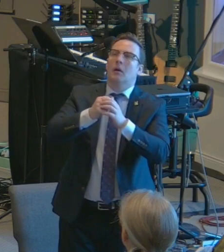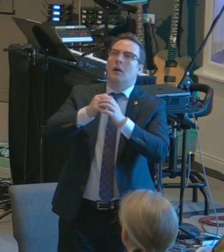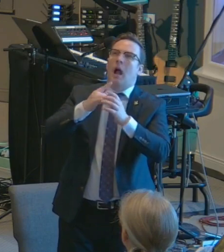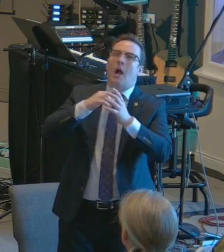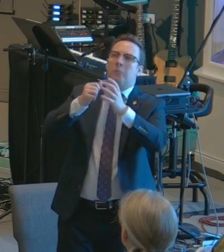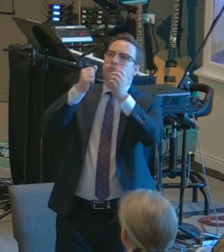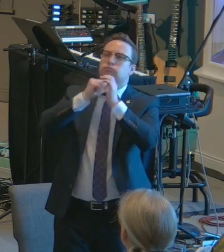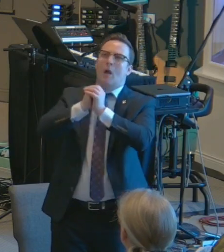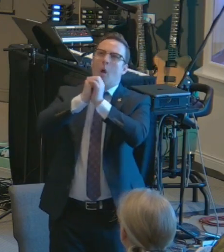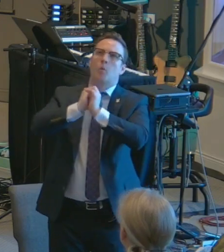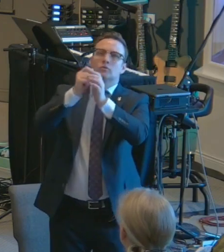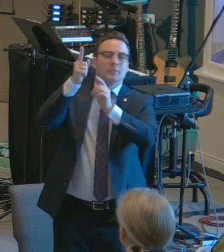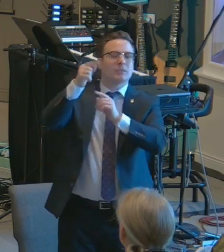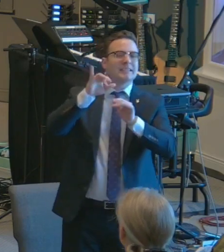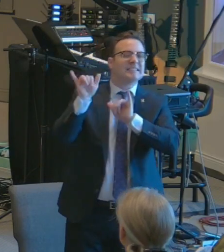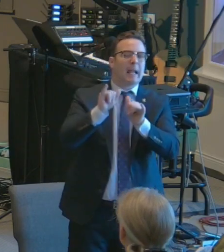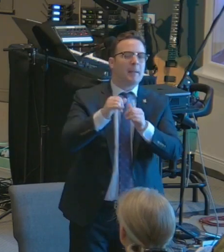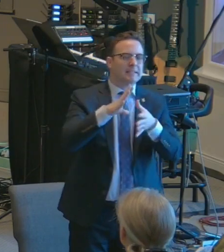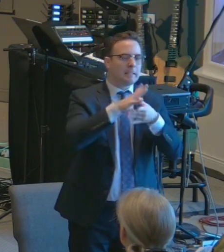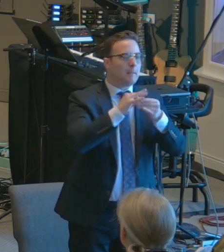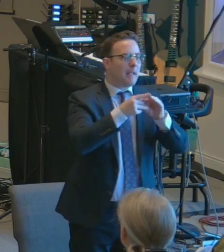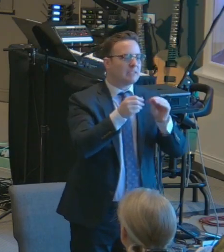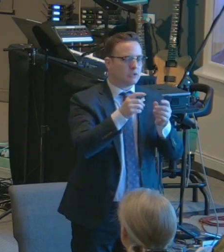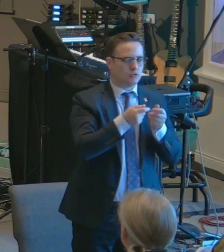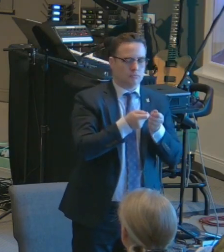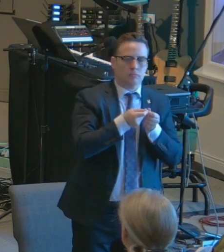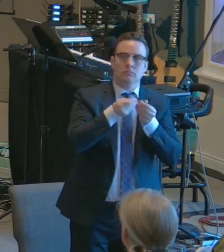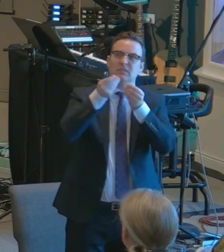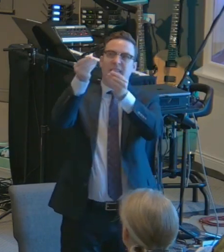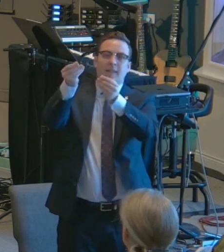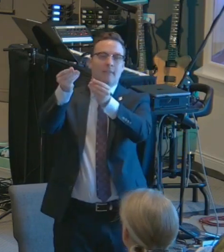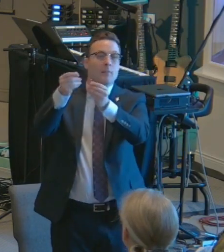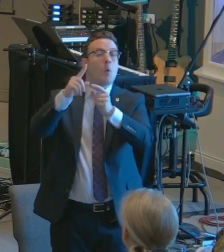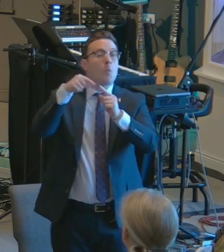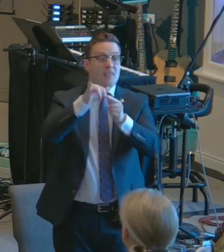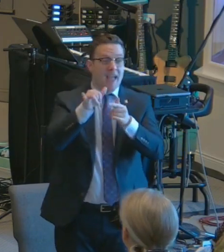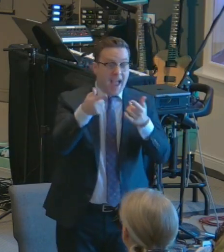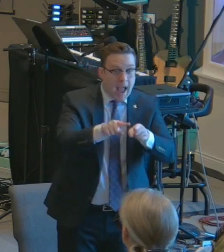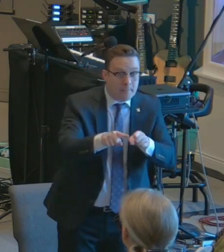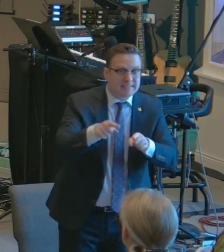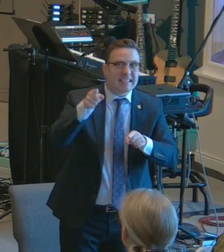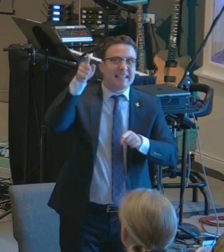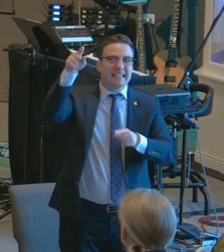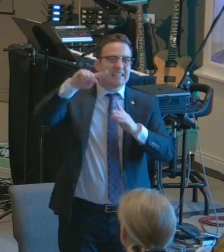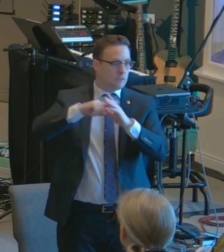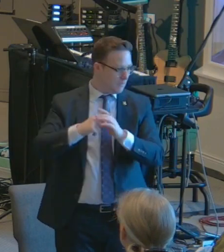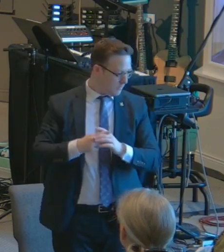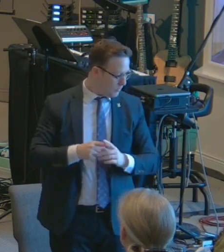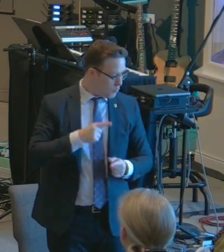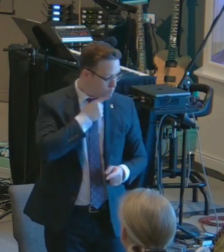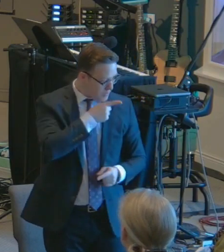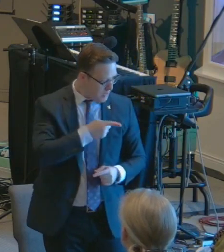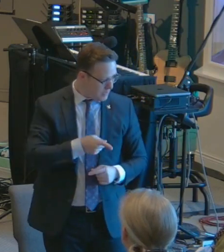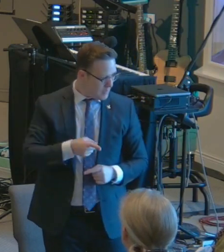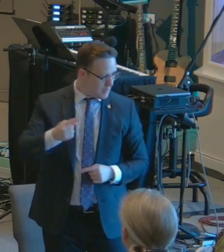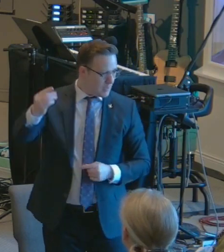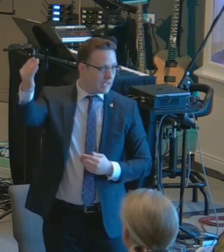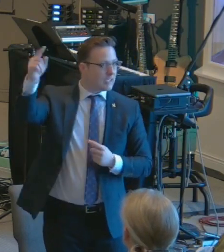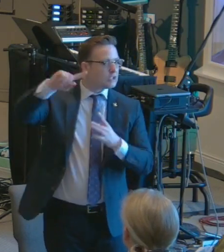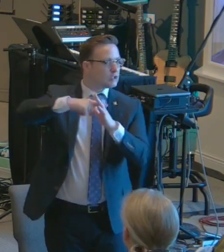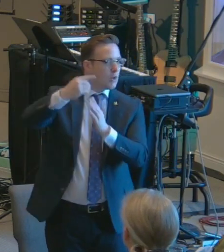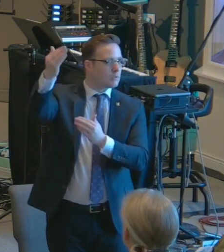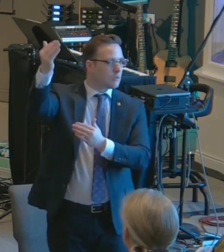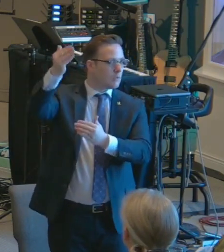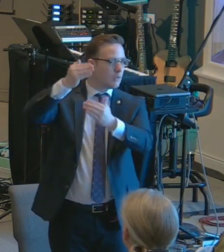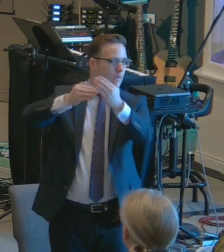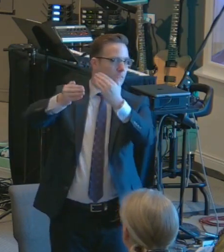be drawn close to us, and when he comes close, he begins to speak to us. And when he speaks to us, we